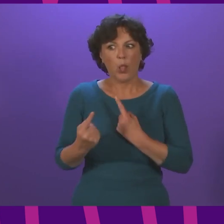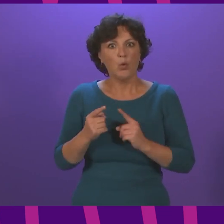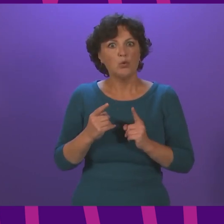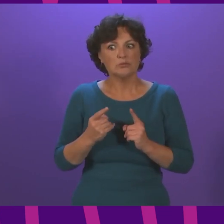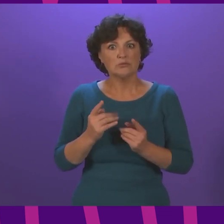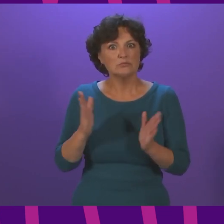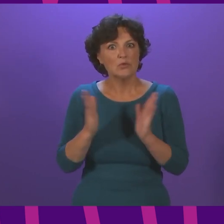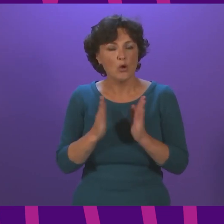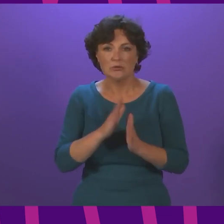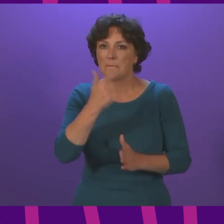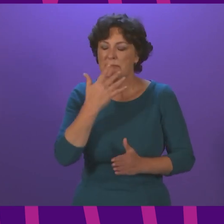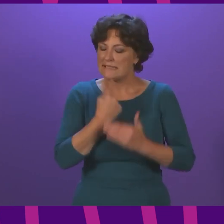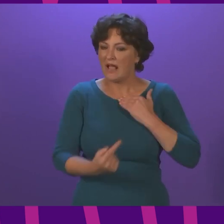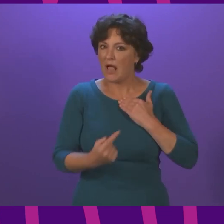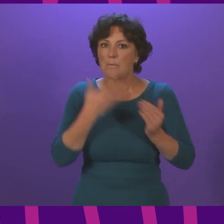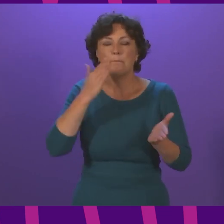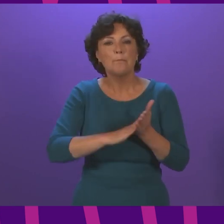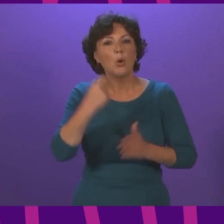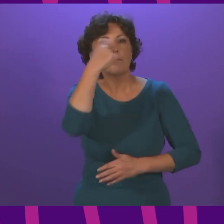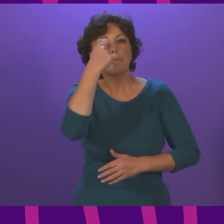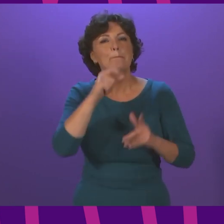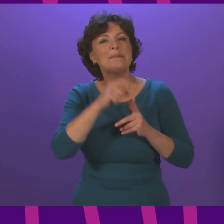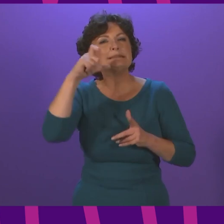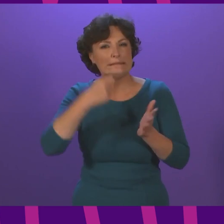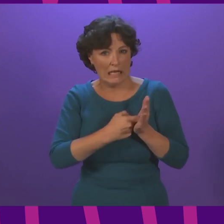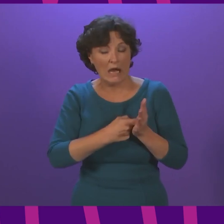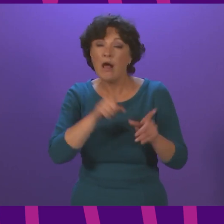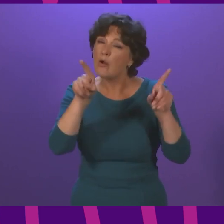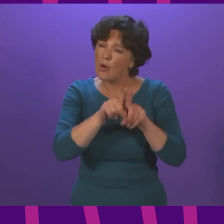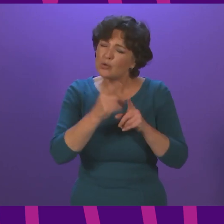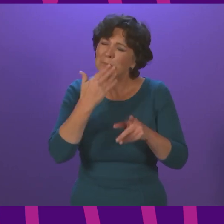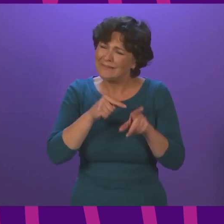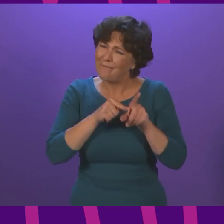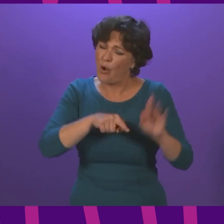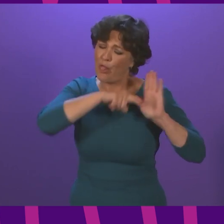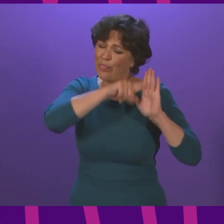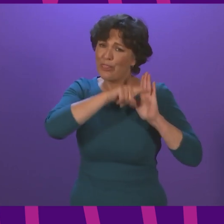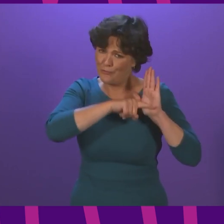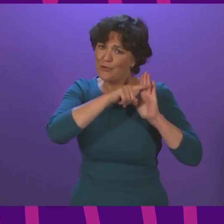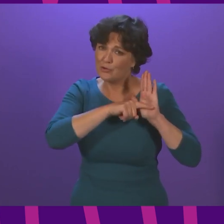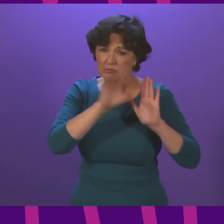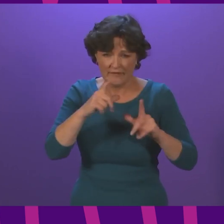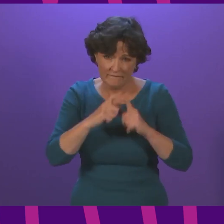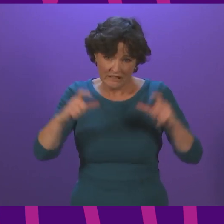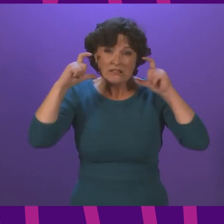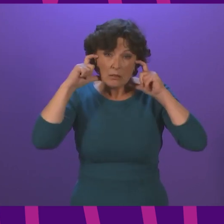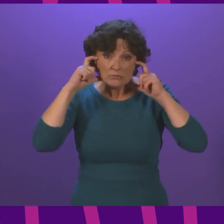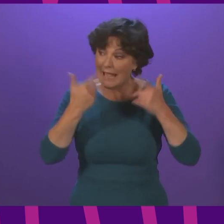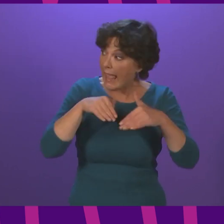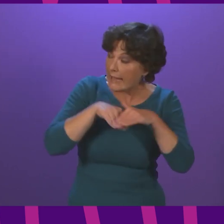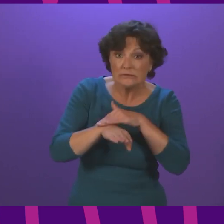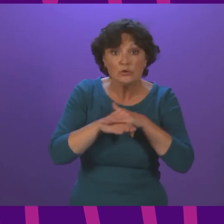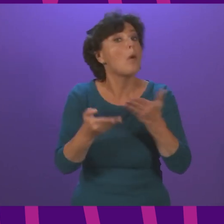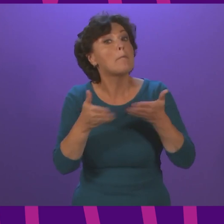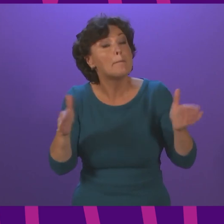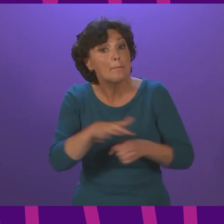-isolate and book a PCR test. third, please comply with the mitigations that are still in place for now. We have face coverings in indoor public